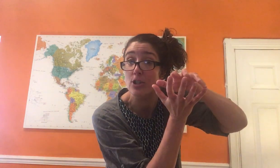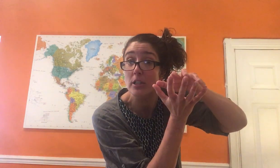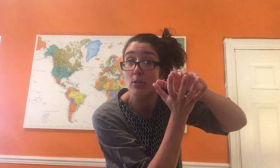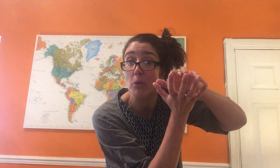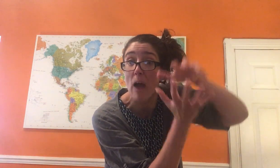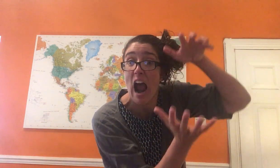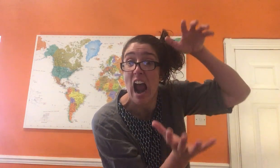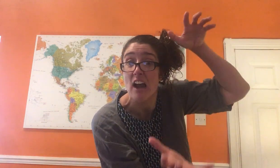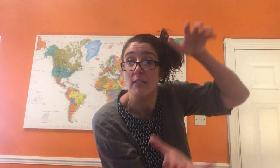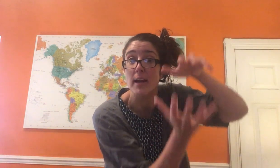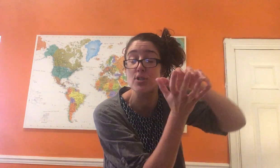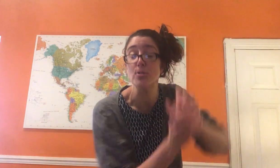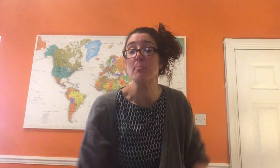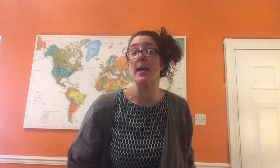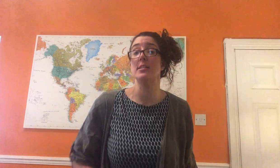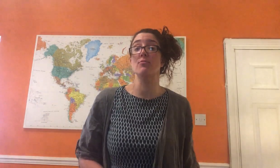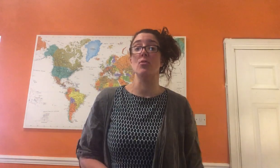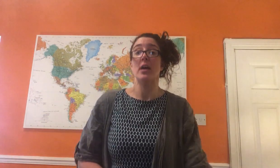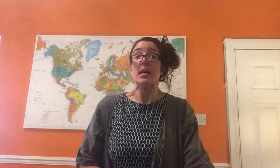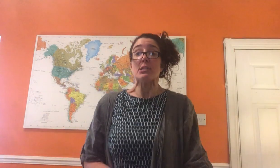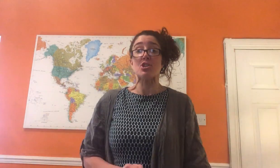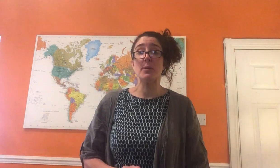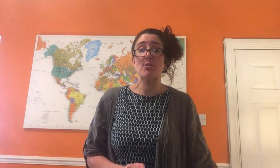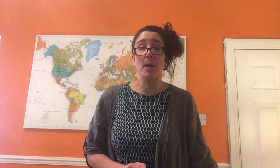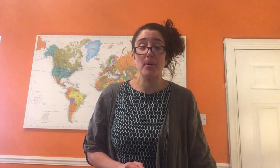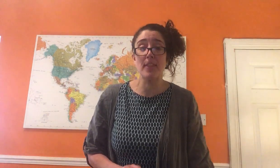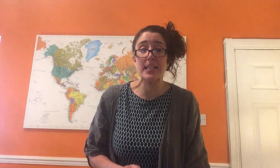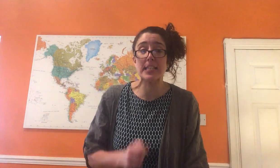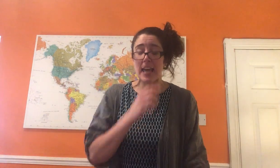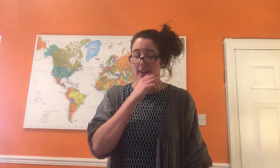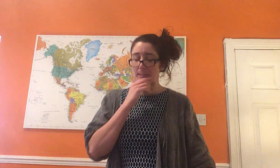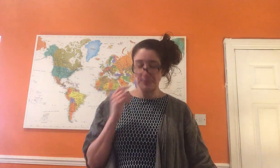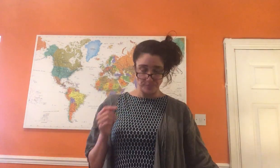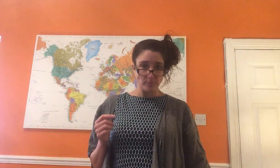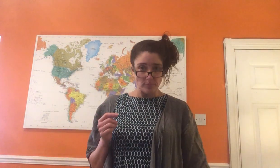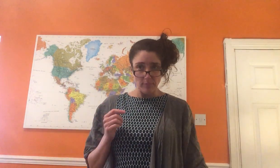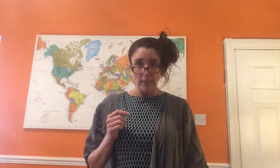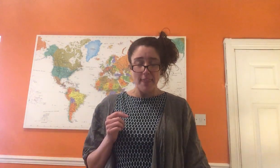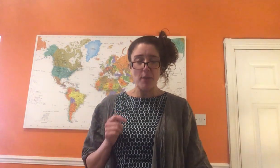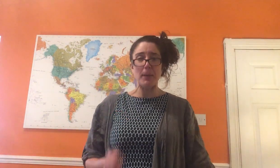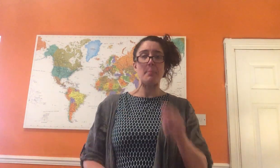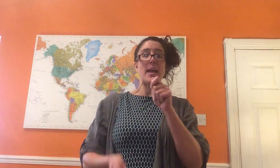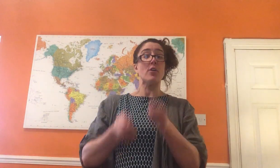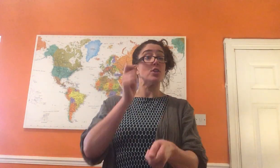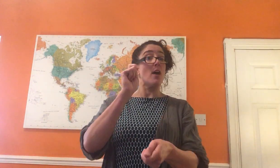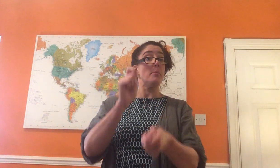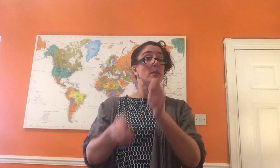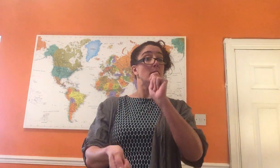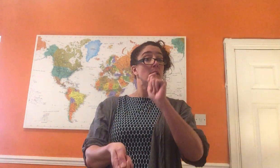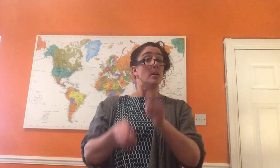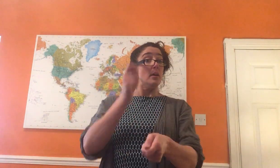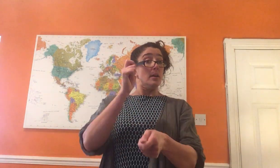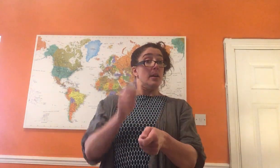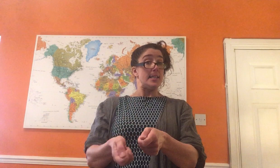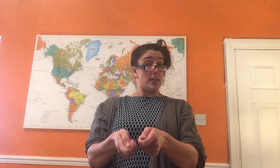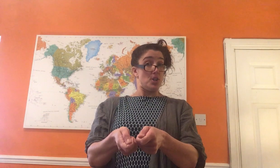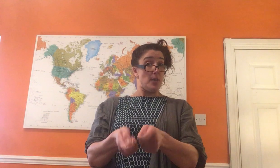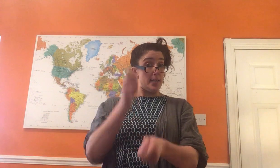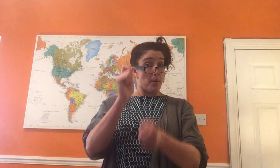actually. could, rah, as you do your mighty roar. So should we try and put that together? And then when you're playing on the drum, he's going to do his